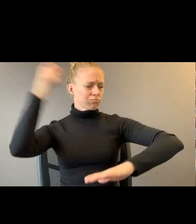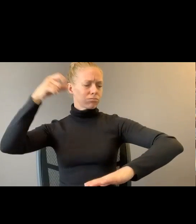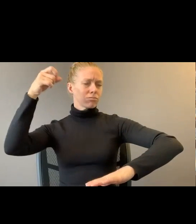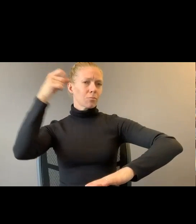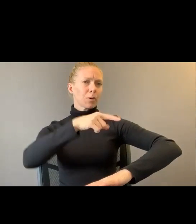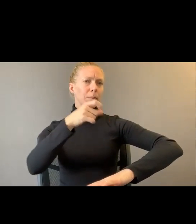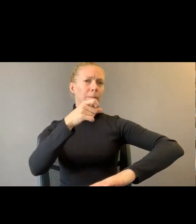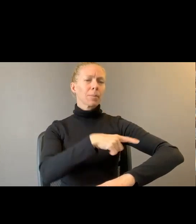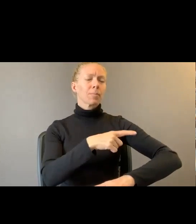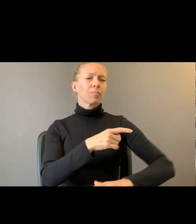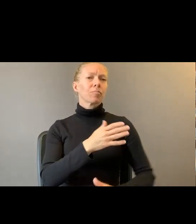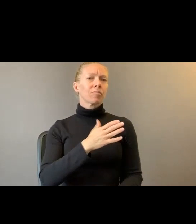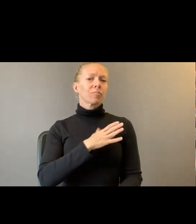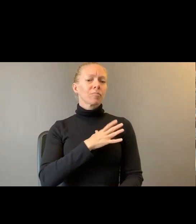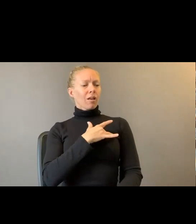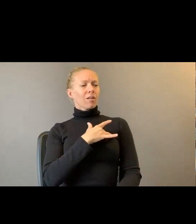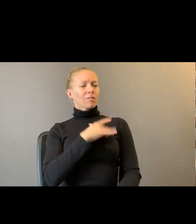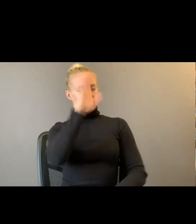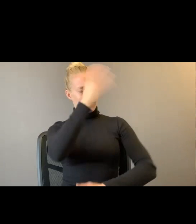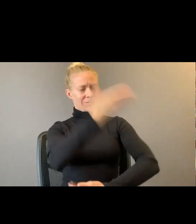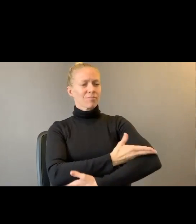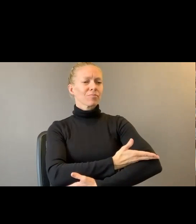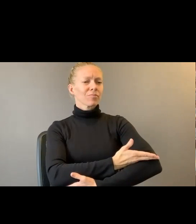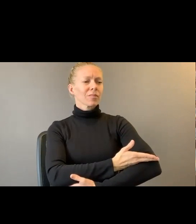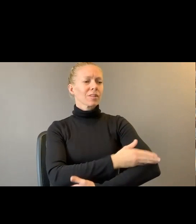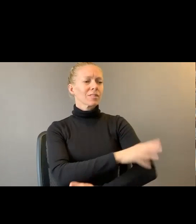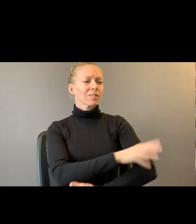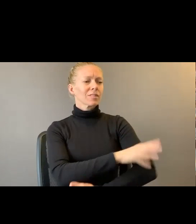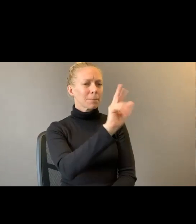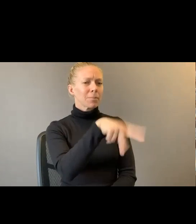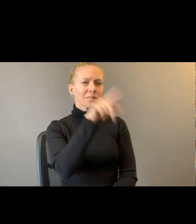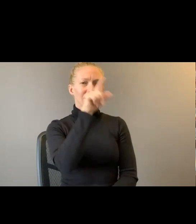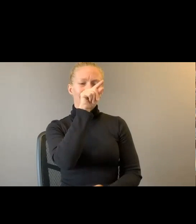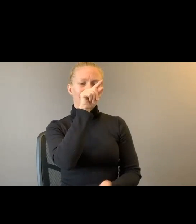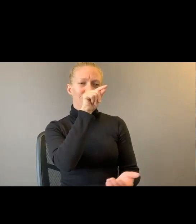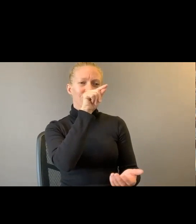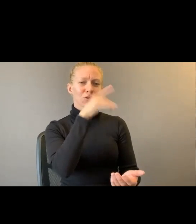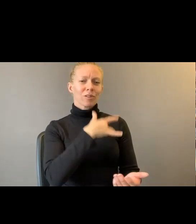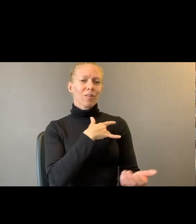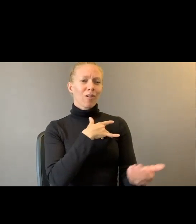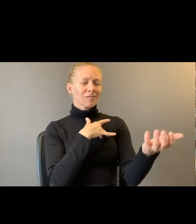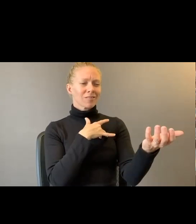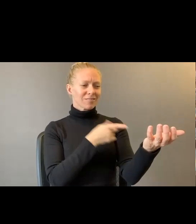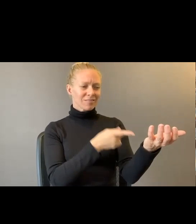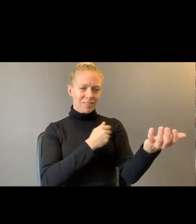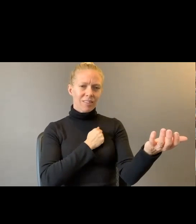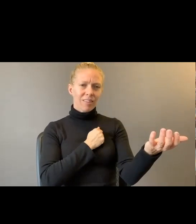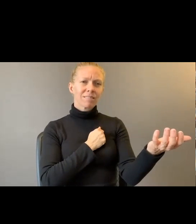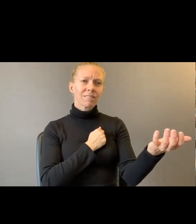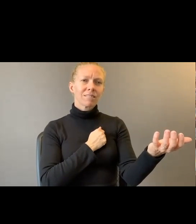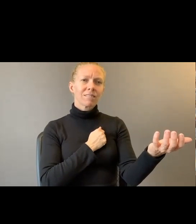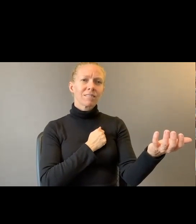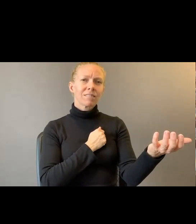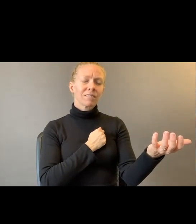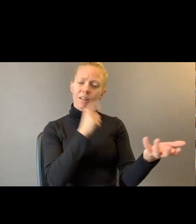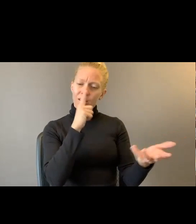heart at dinner. Asking. Does this thing love? Deft. Unmalicious. Fingers